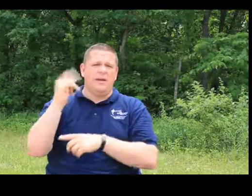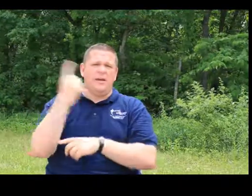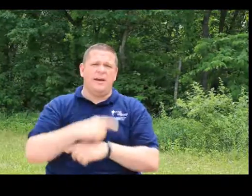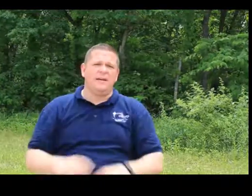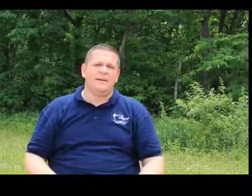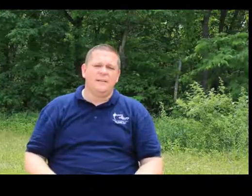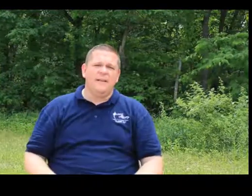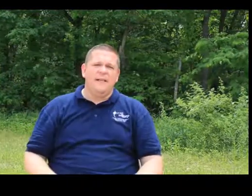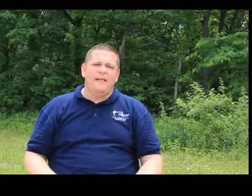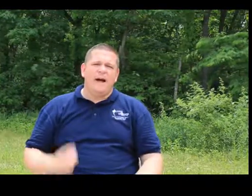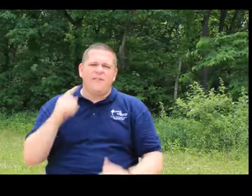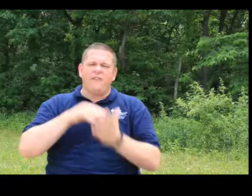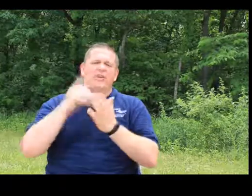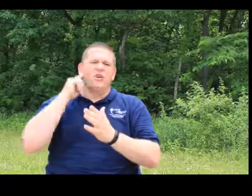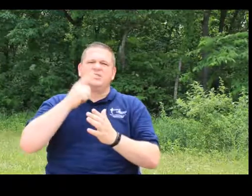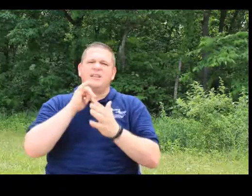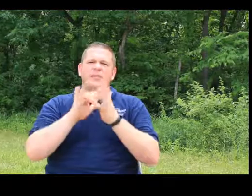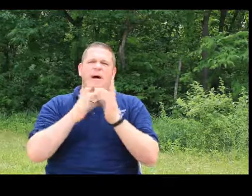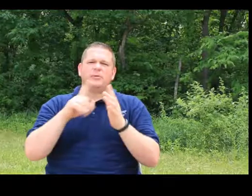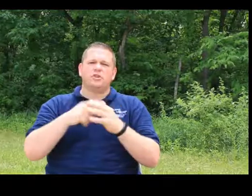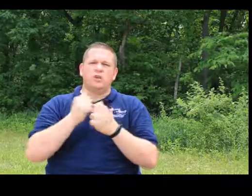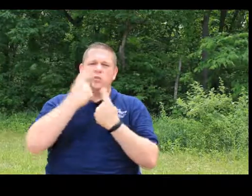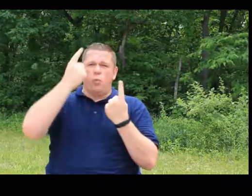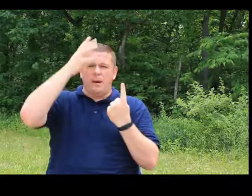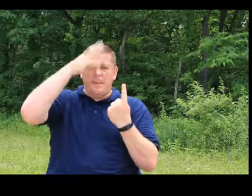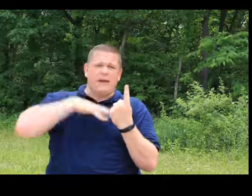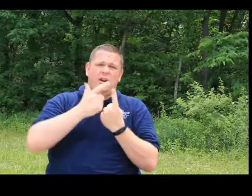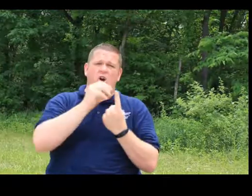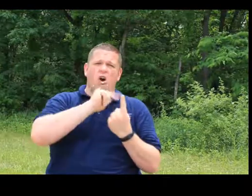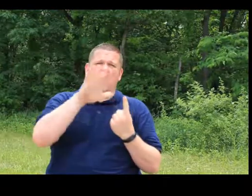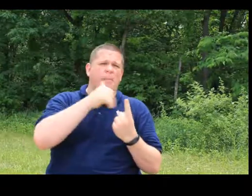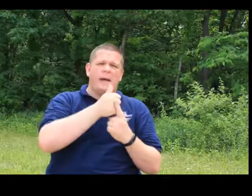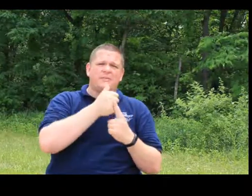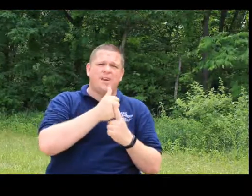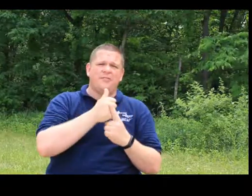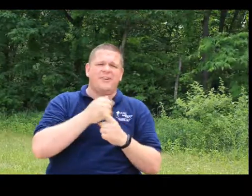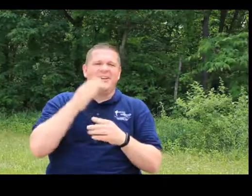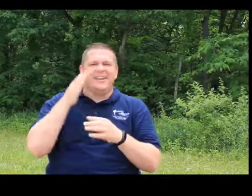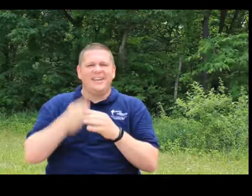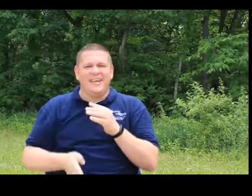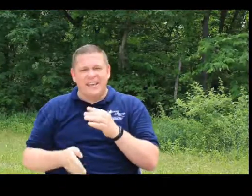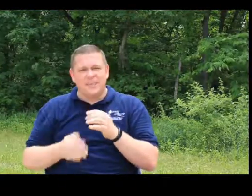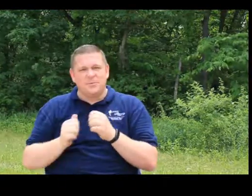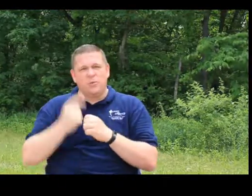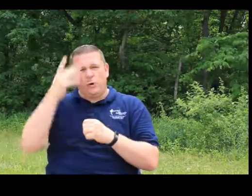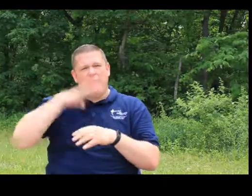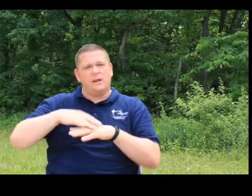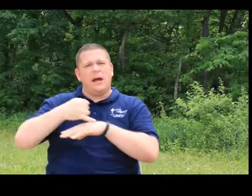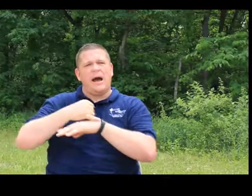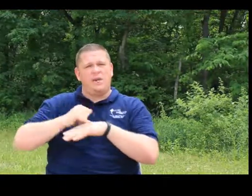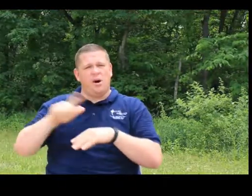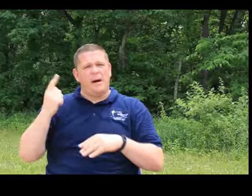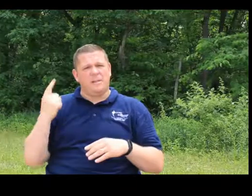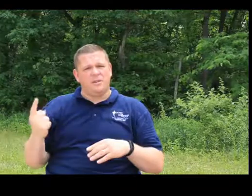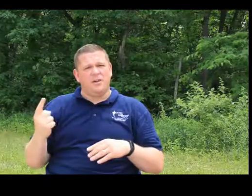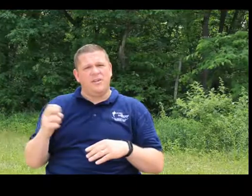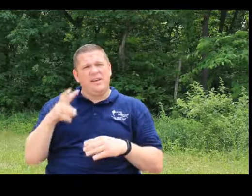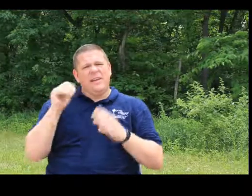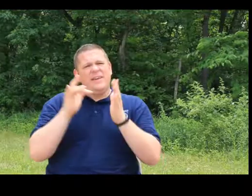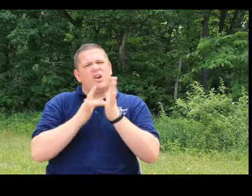that day. I've often heard it say that the Bible starts with one man in the garden all by himself and ends with one man on the island all by himself. Even